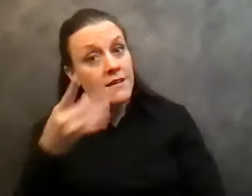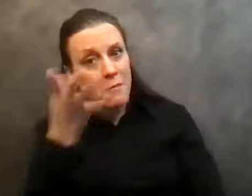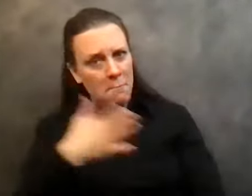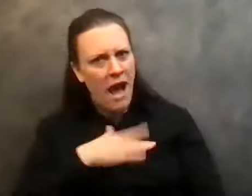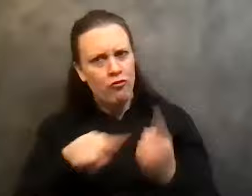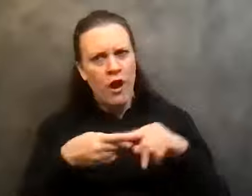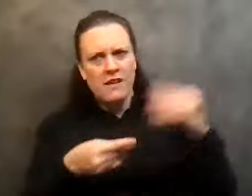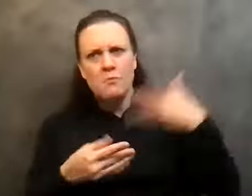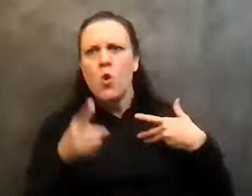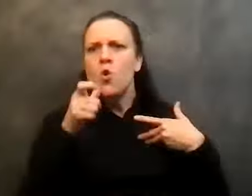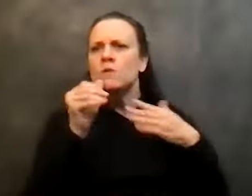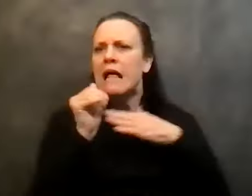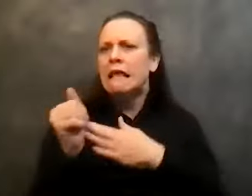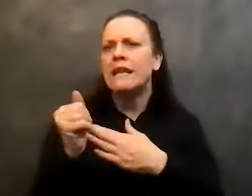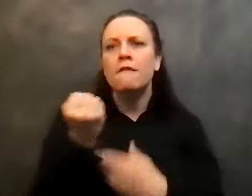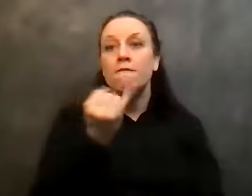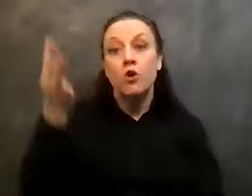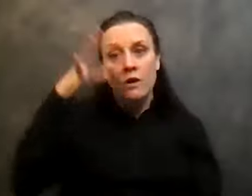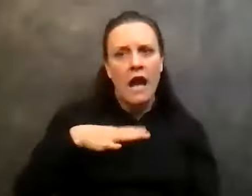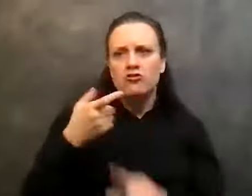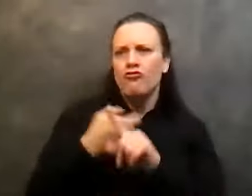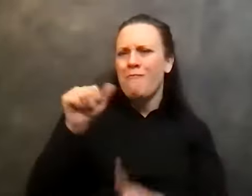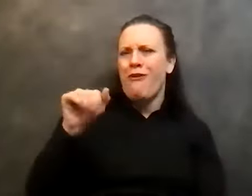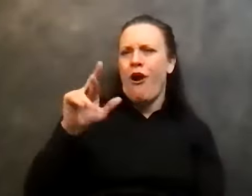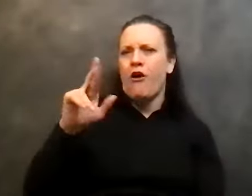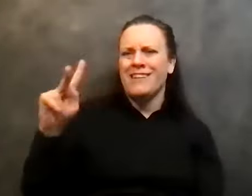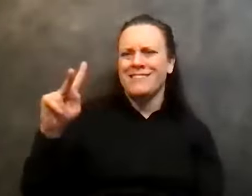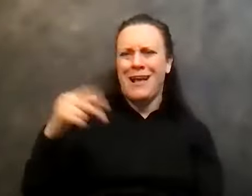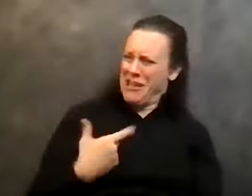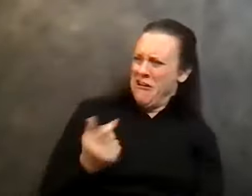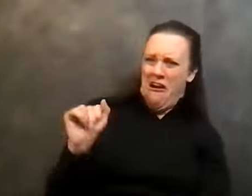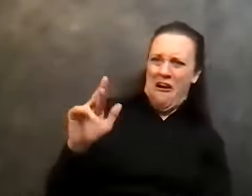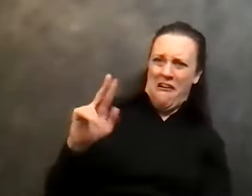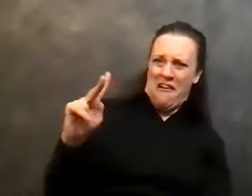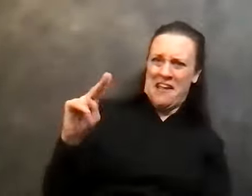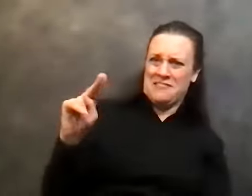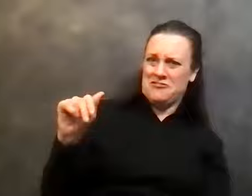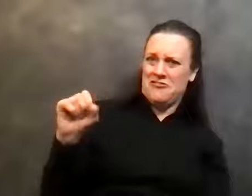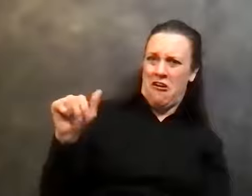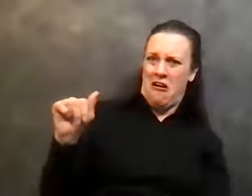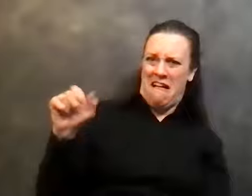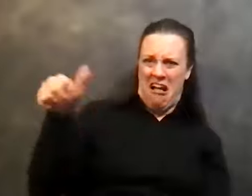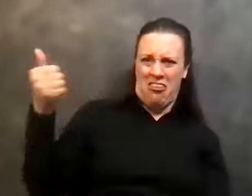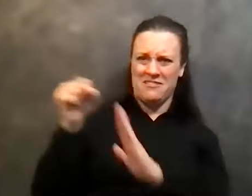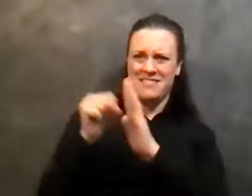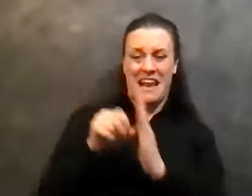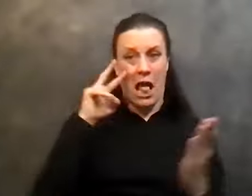doing it? He goes, a couple of guys from Arkansas. I'm like, Arkansas. And then I look at eight, 90 minute tapes. I do the math.